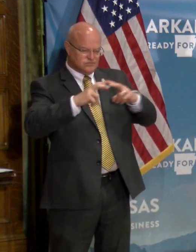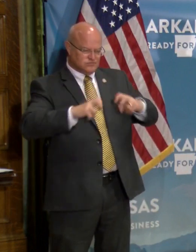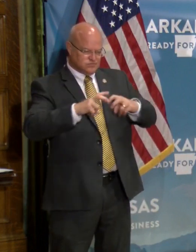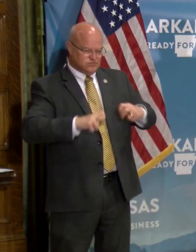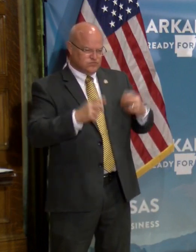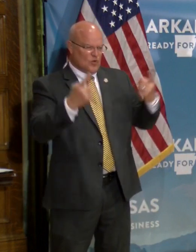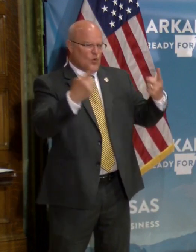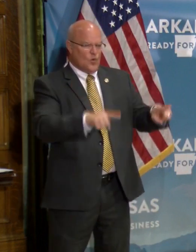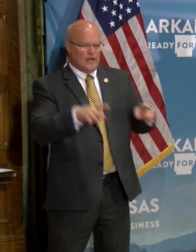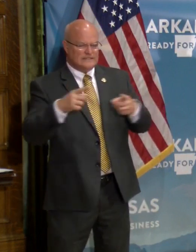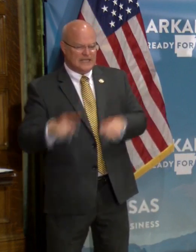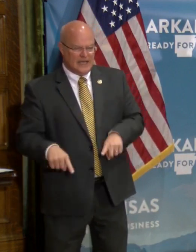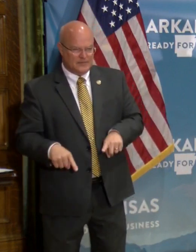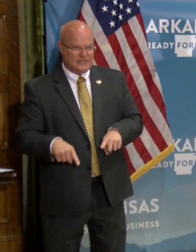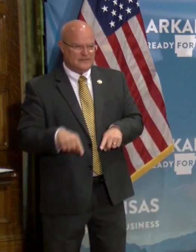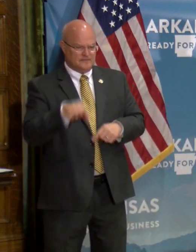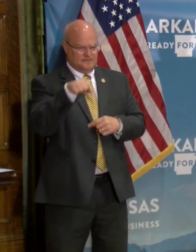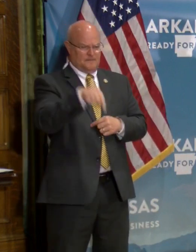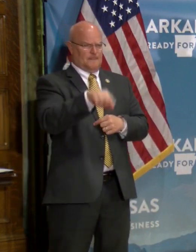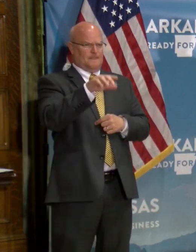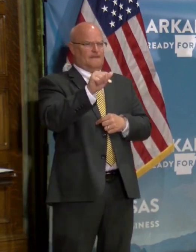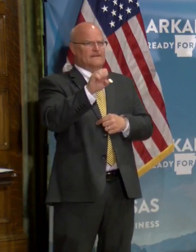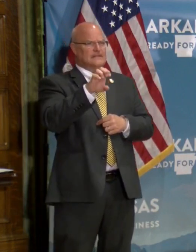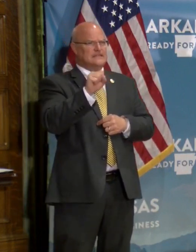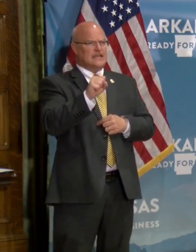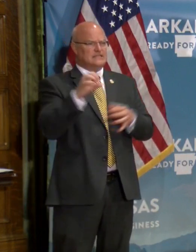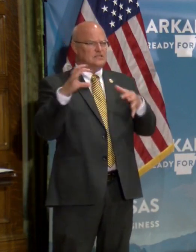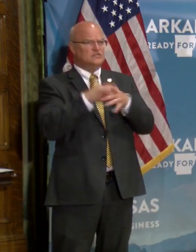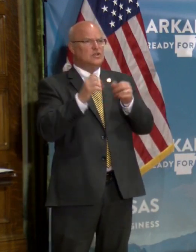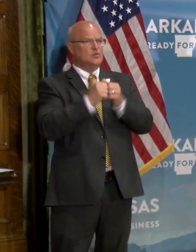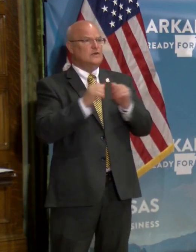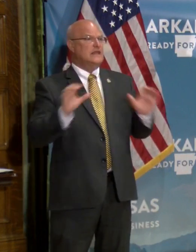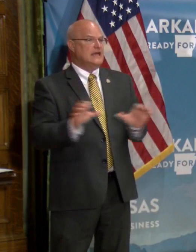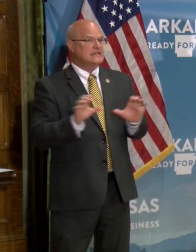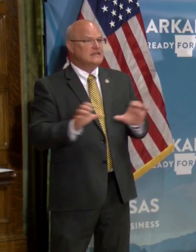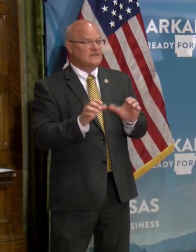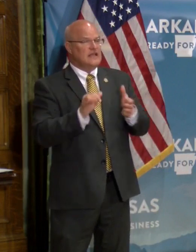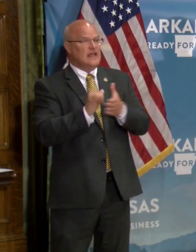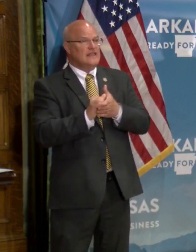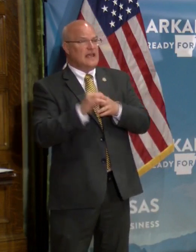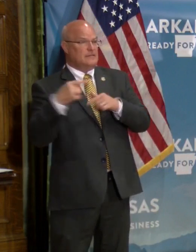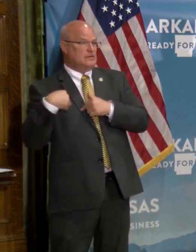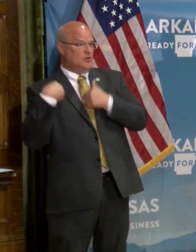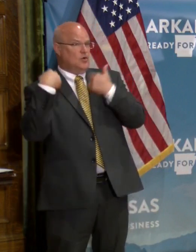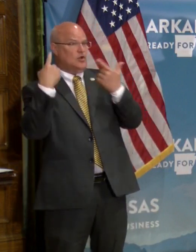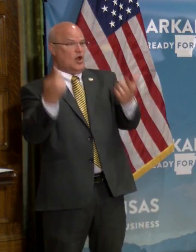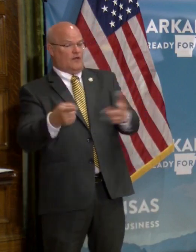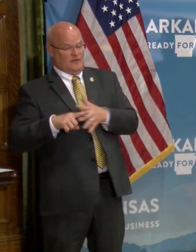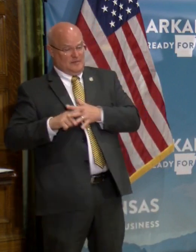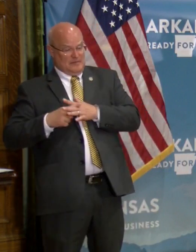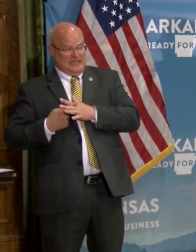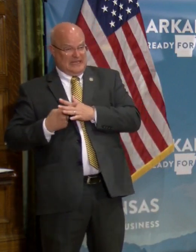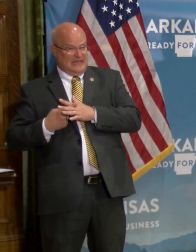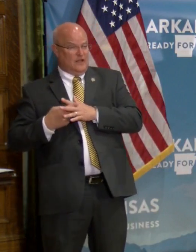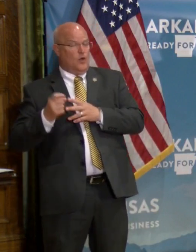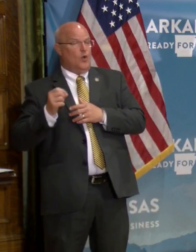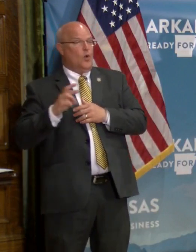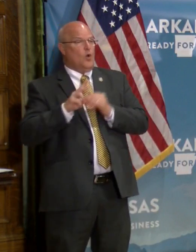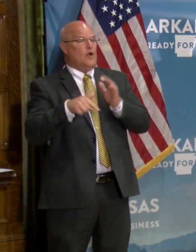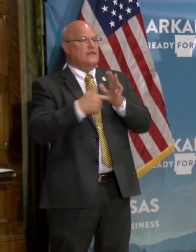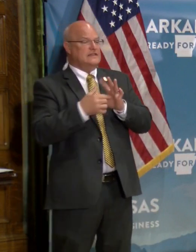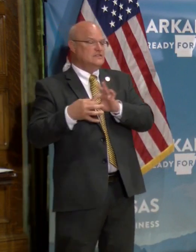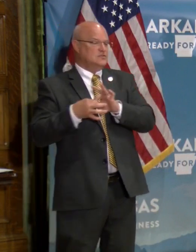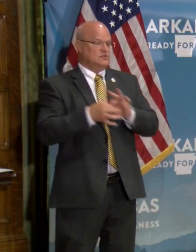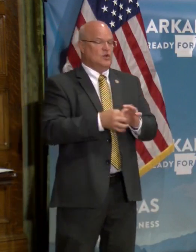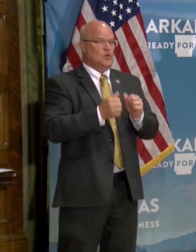happening. Are these cases that were associated with activities that have been going on from the beginning? Or are these